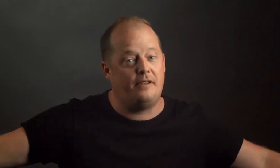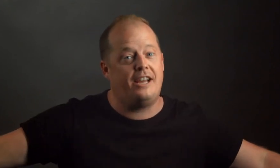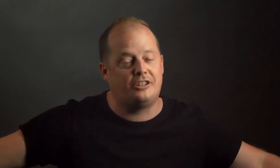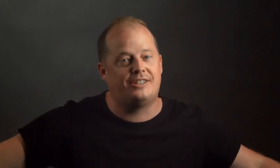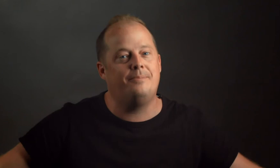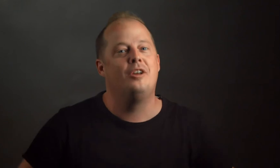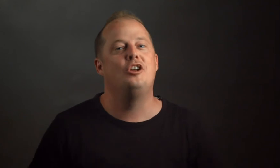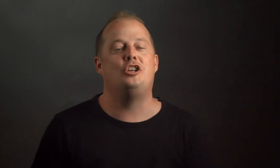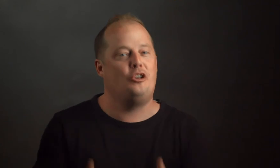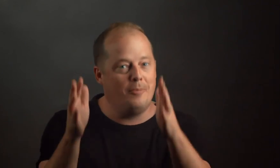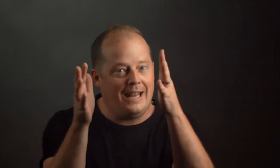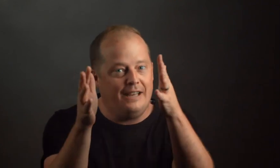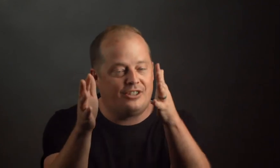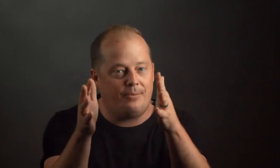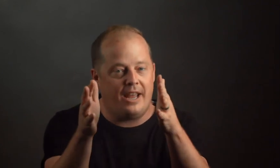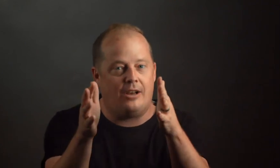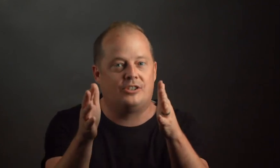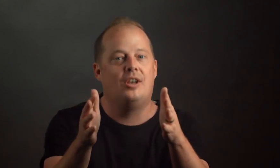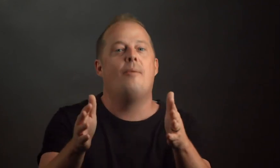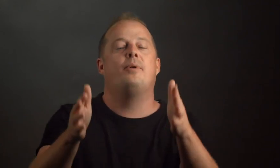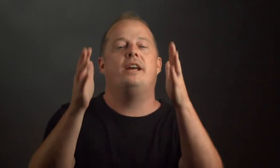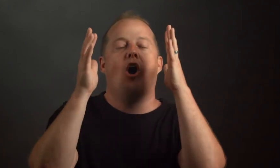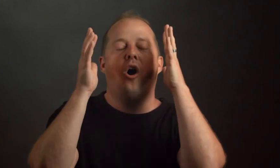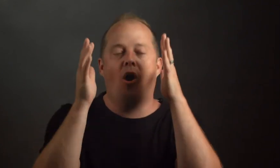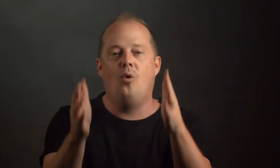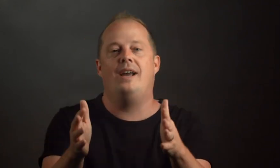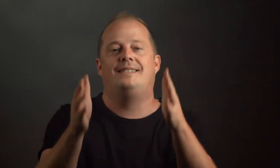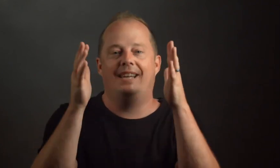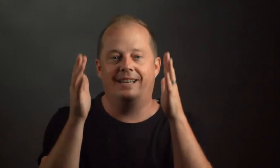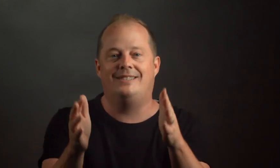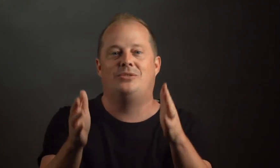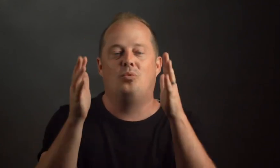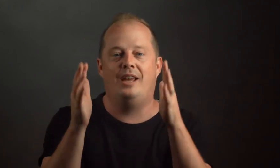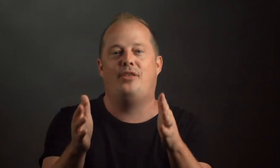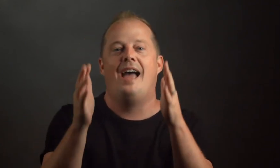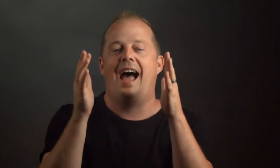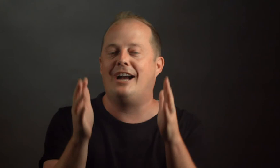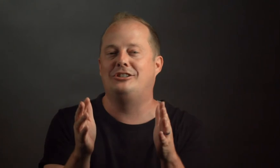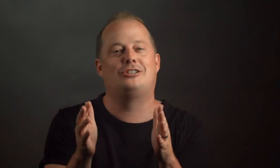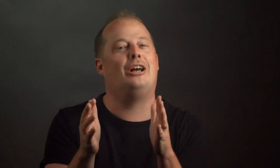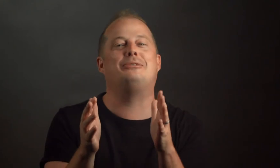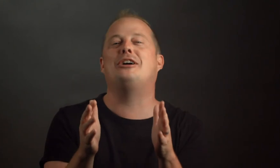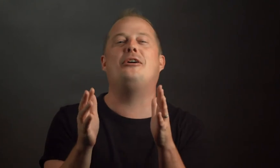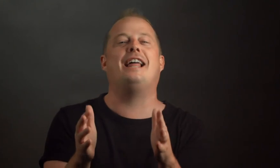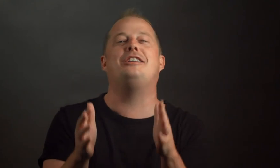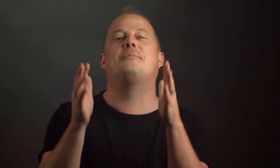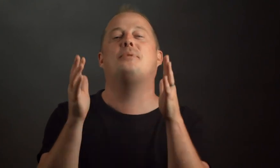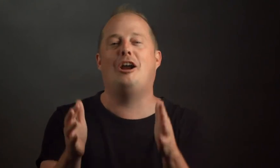evangelism you might live something else but it always ends with action so don't let your prayer